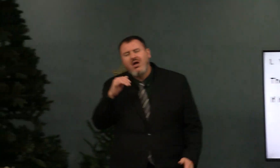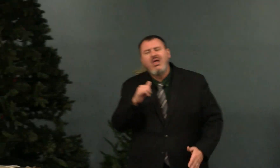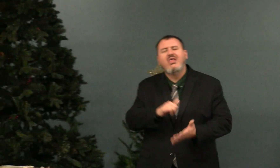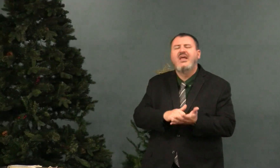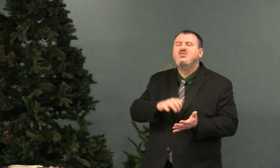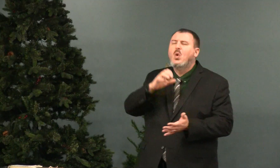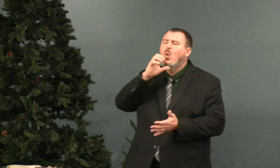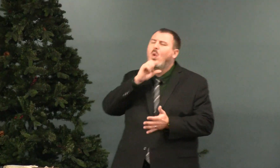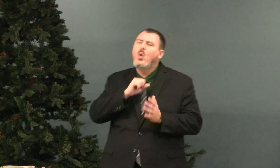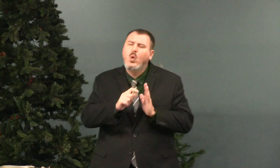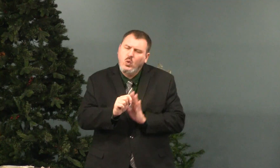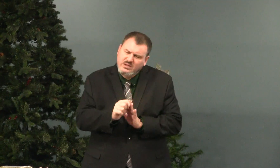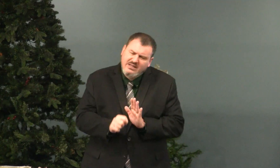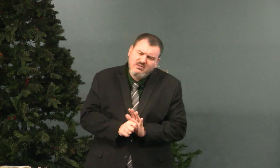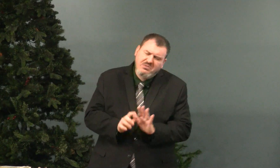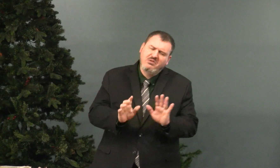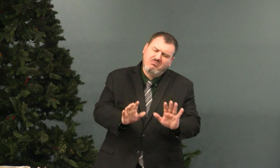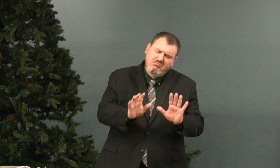Now, okay, Mark. That's the Old Testament.